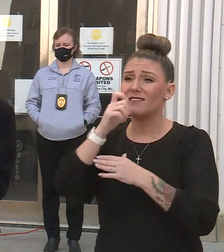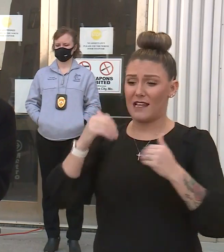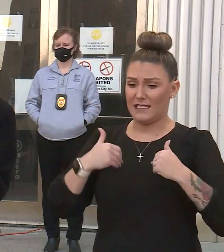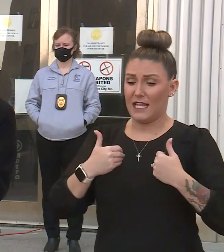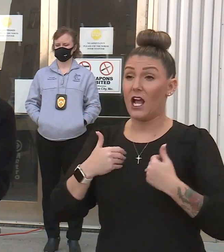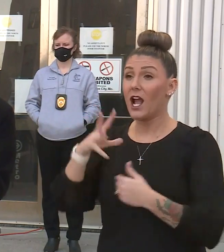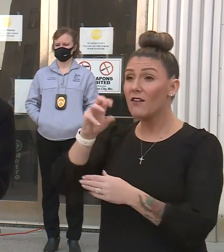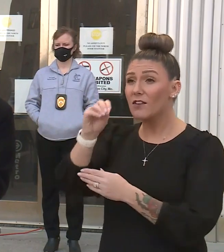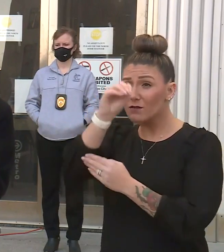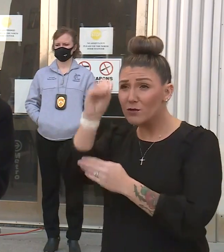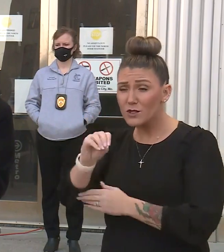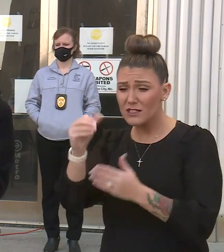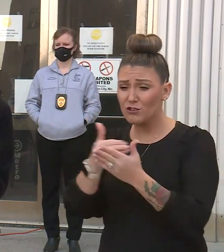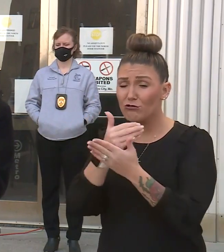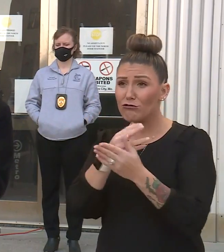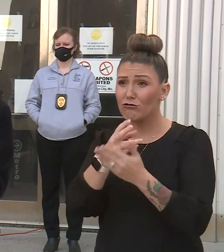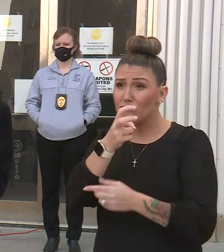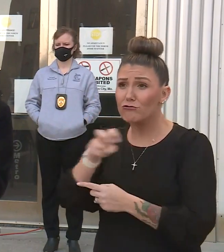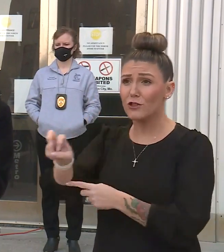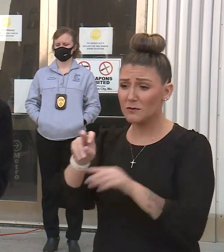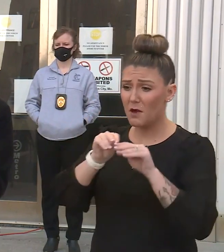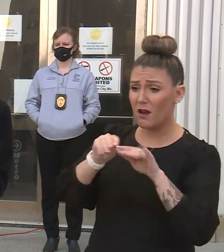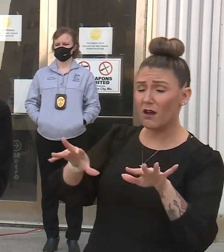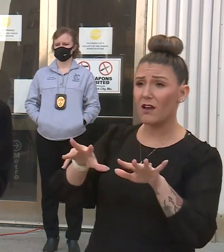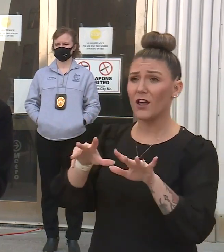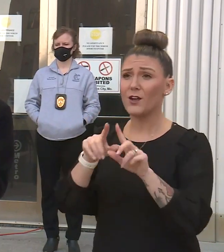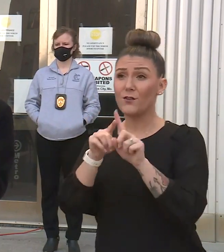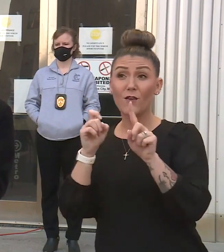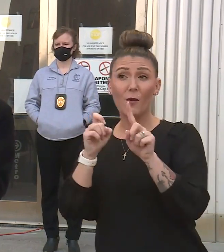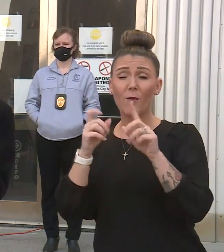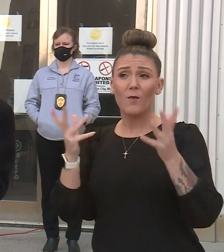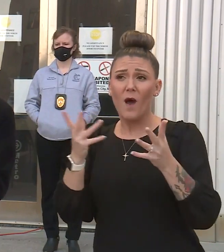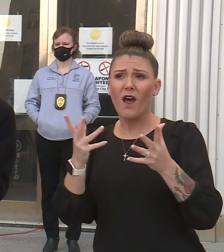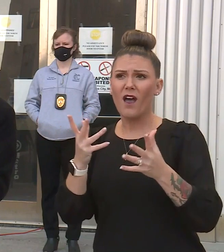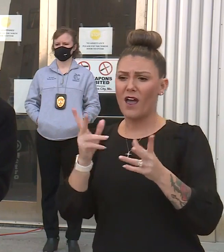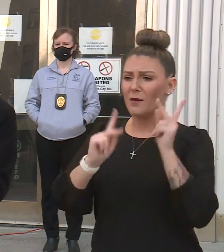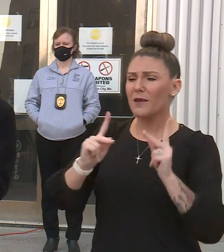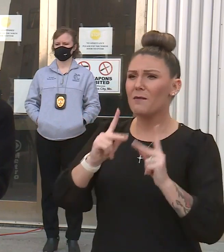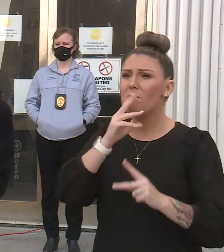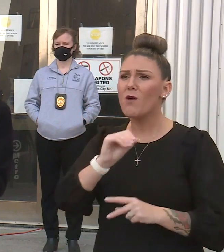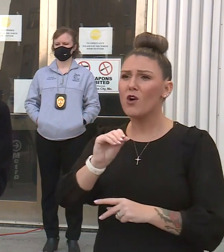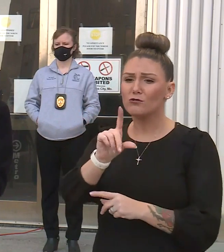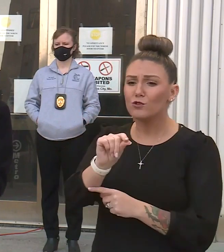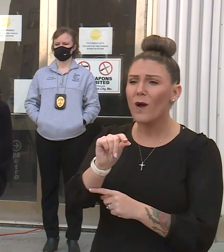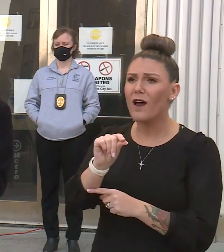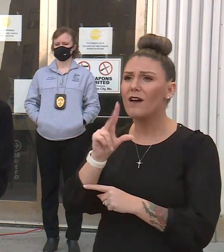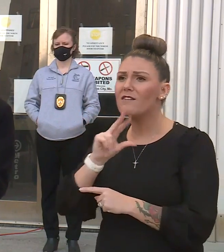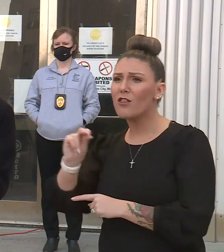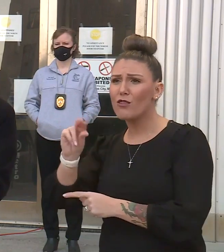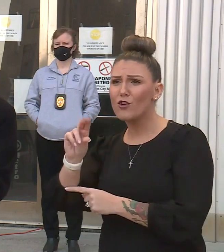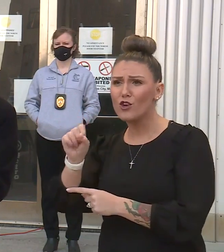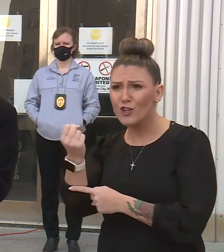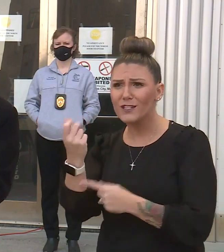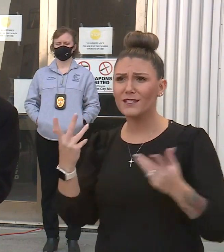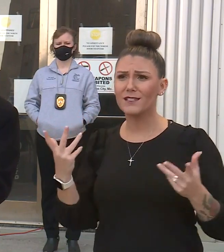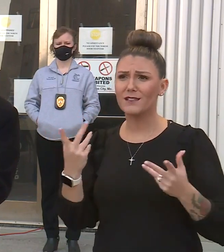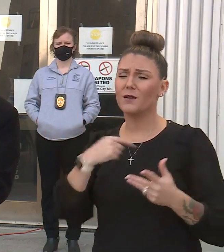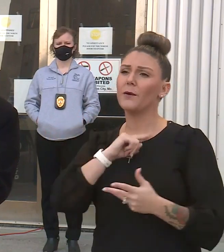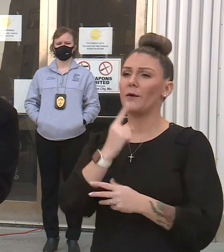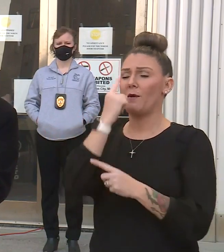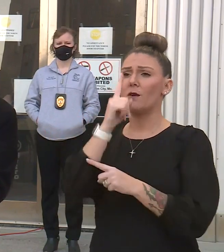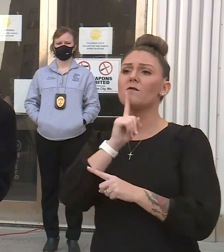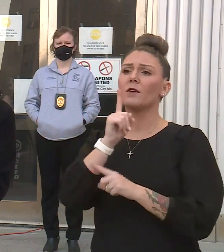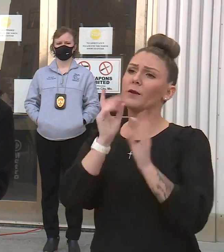50% of our new transmissions in Kansas City have been folks who are in their 20s and 30s. And so we thought it was very